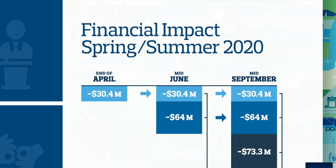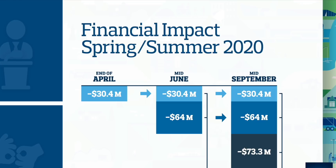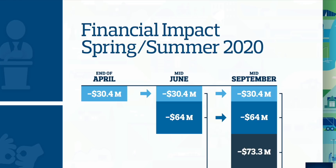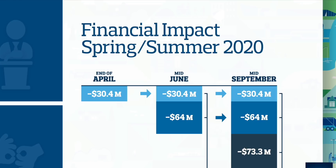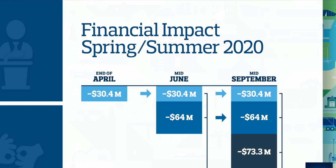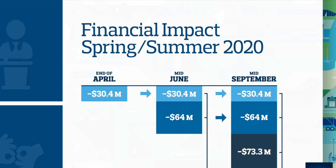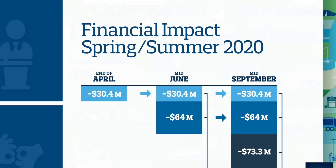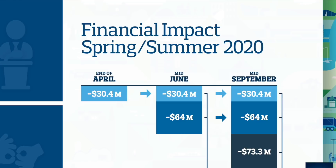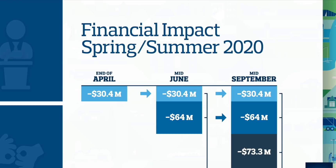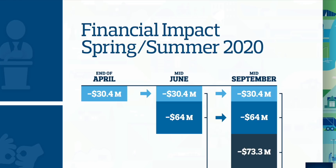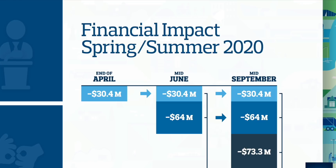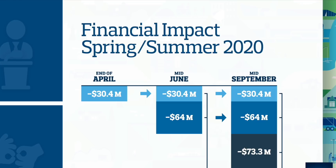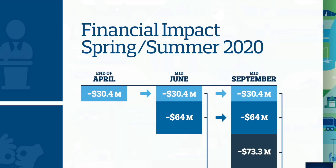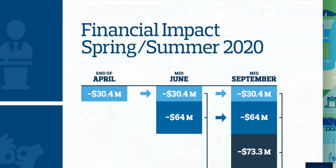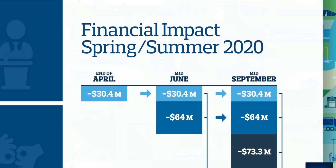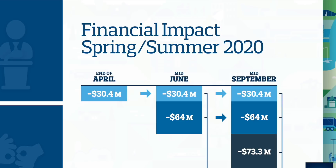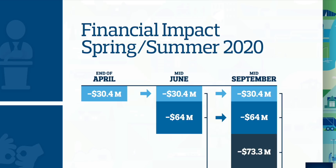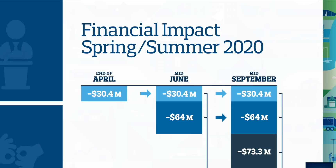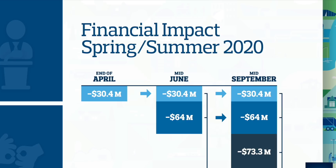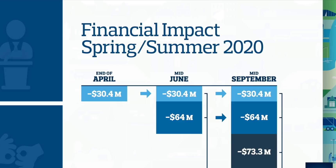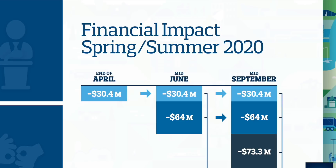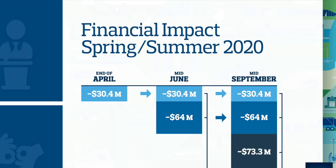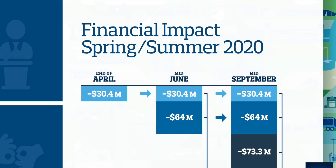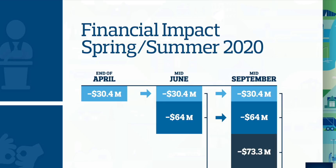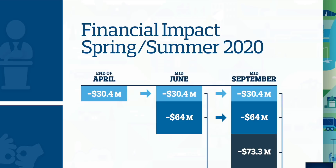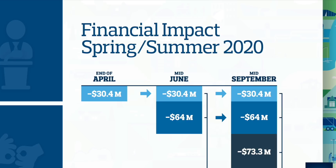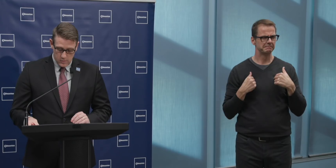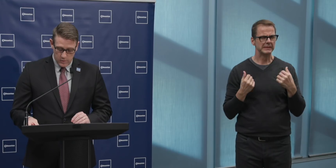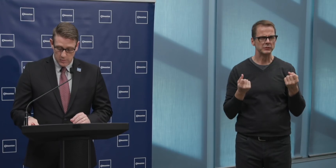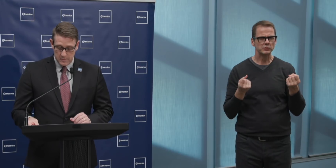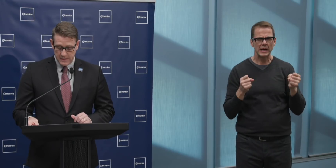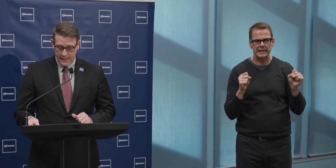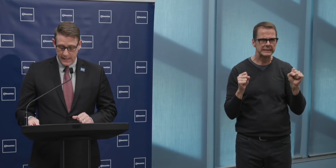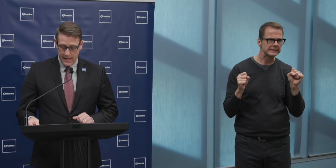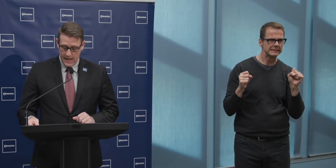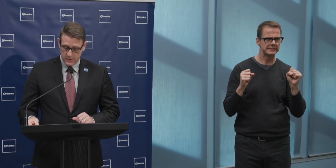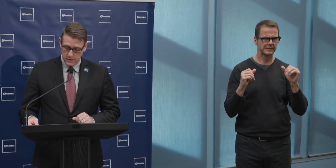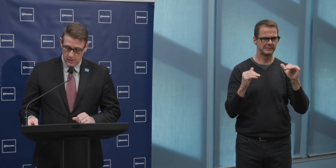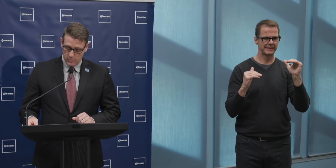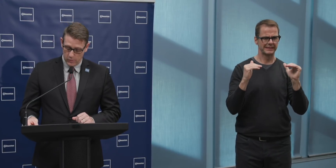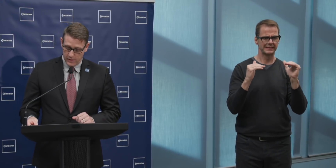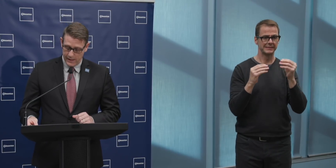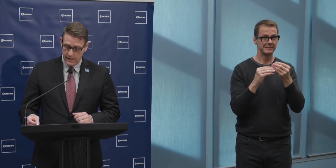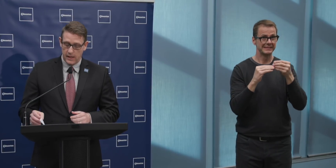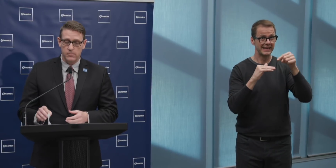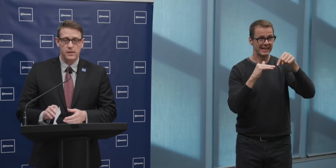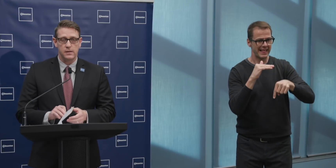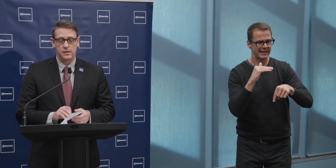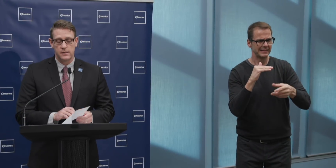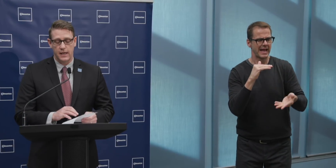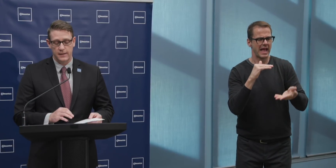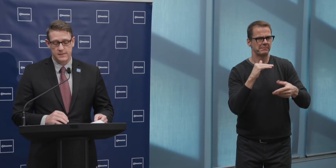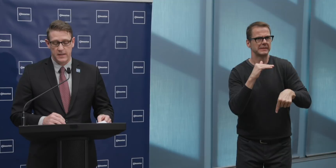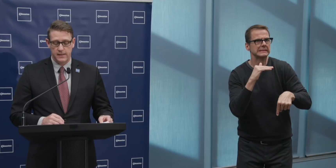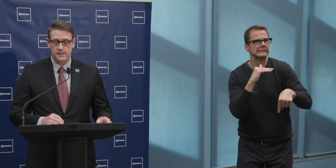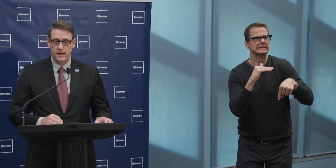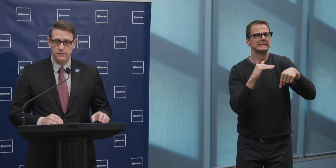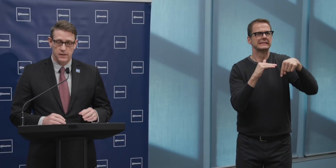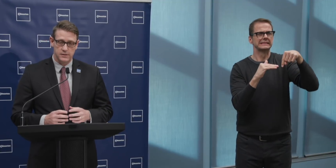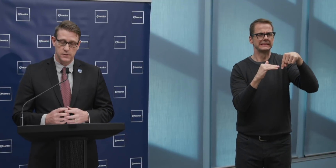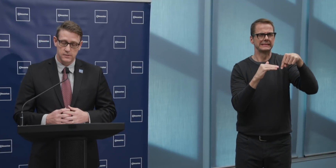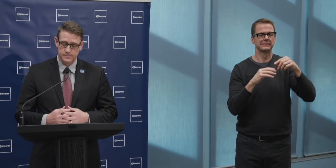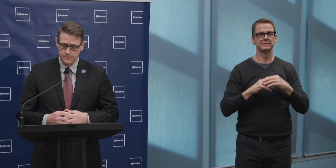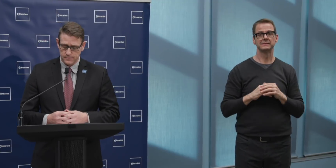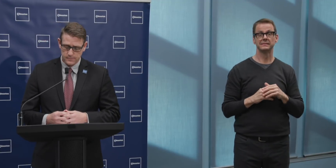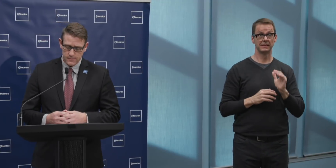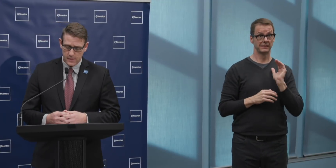to make up for the revenue shortfall. We will be taking action on both the income and the spending side